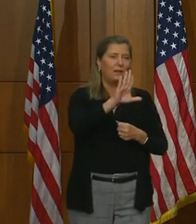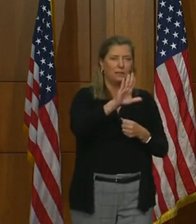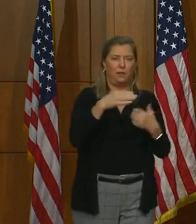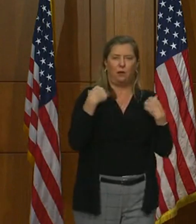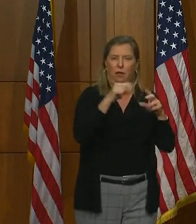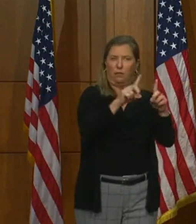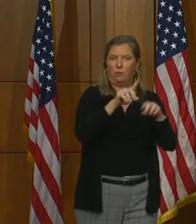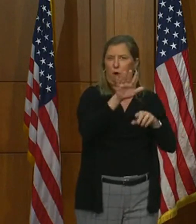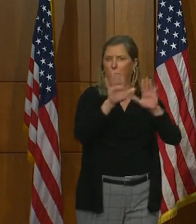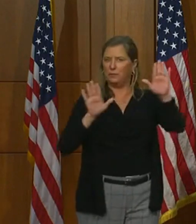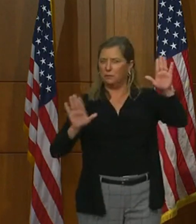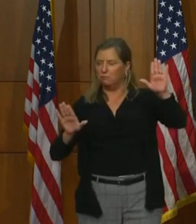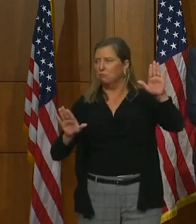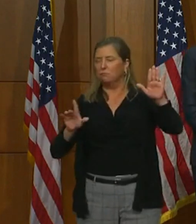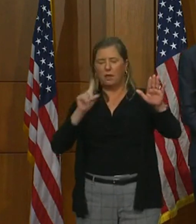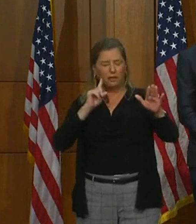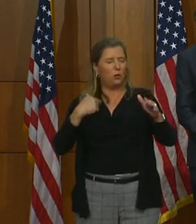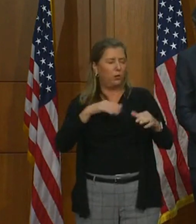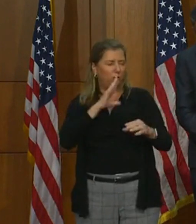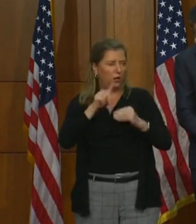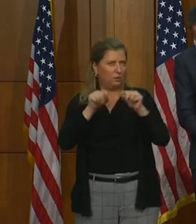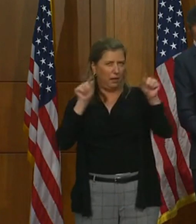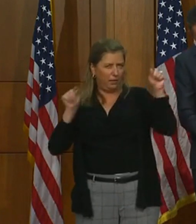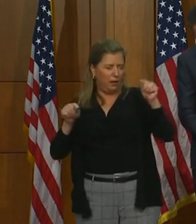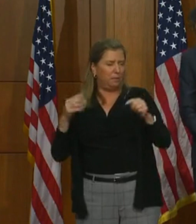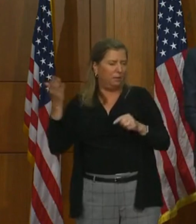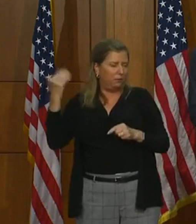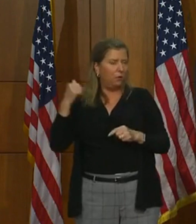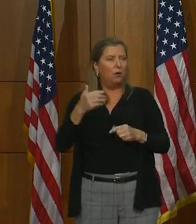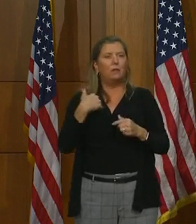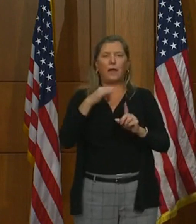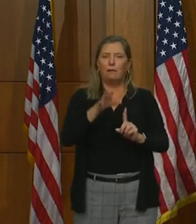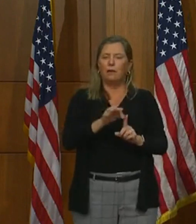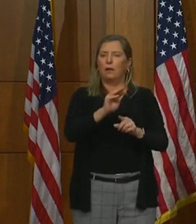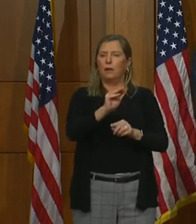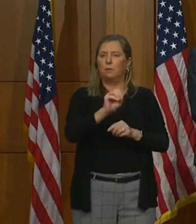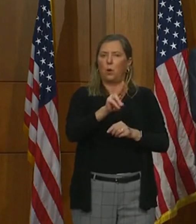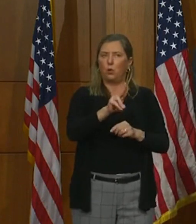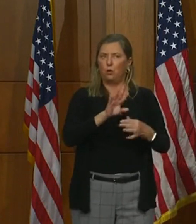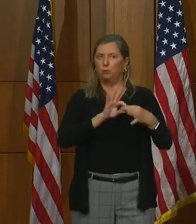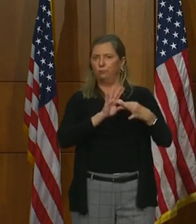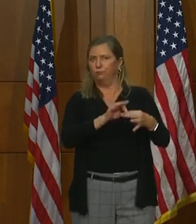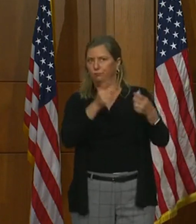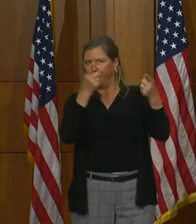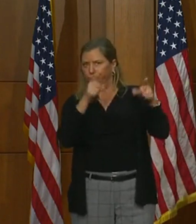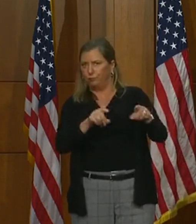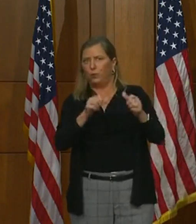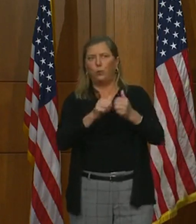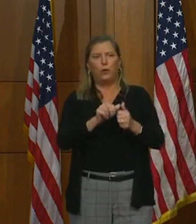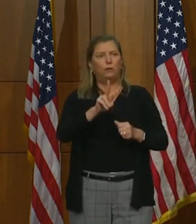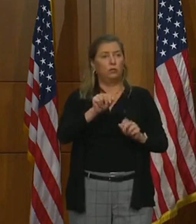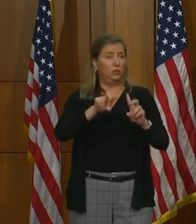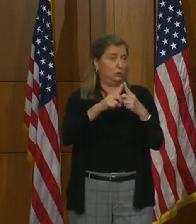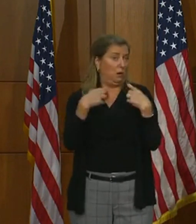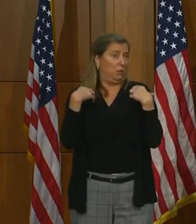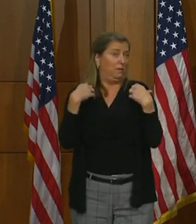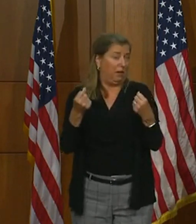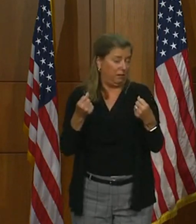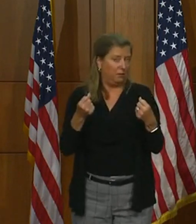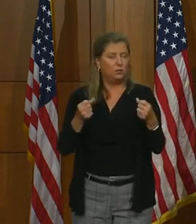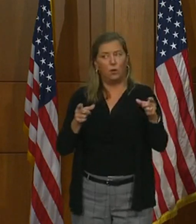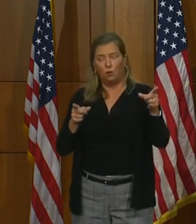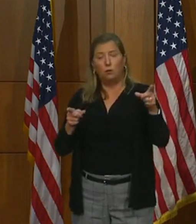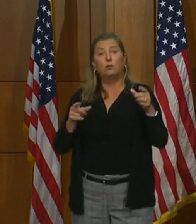departments that have, I believe we've mentioned in this forum before, a special MOU relationship with the Virginia Department of Health. So that's